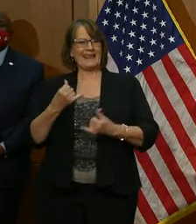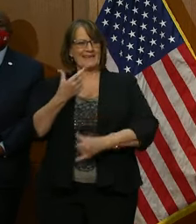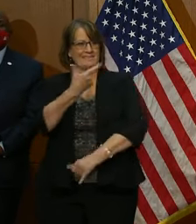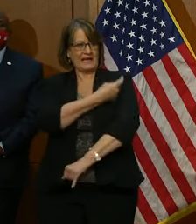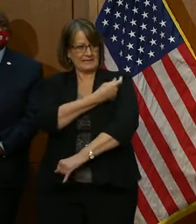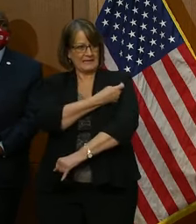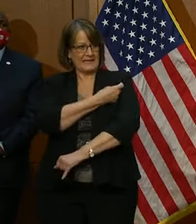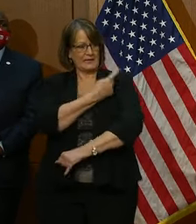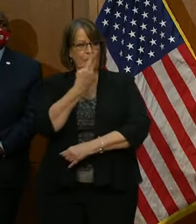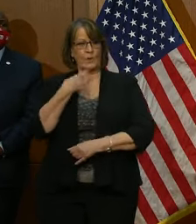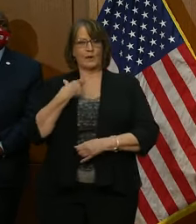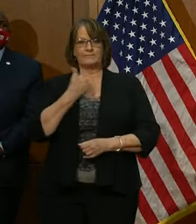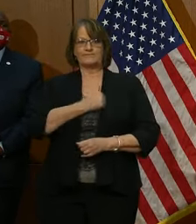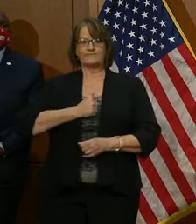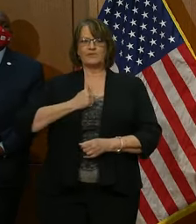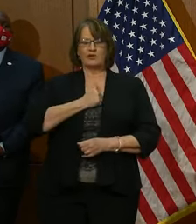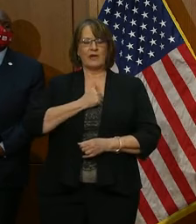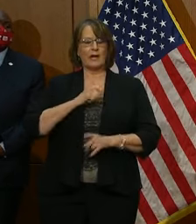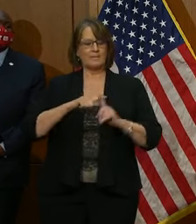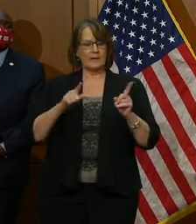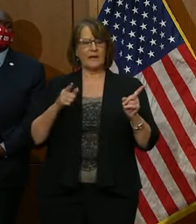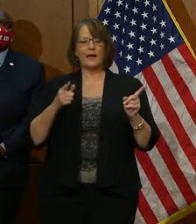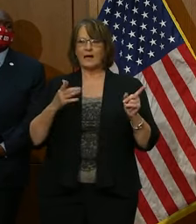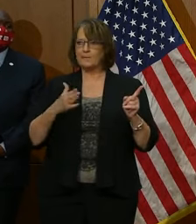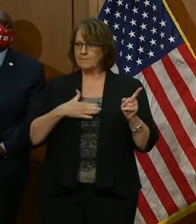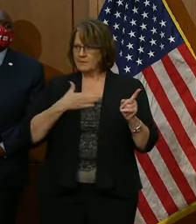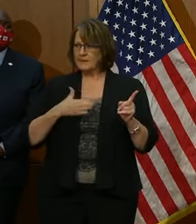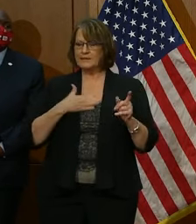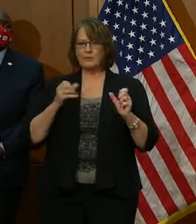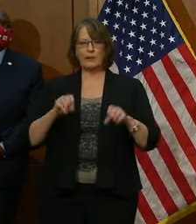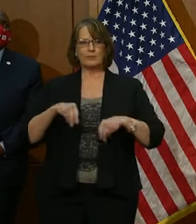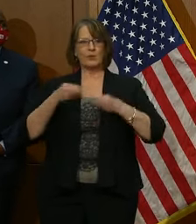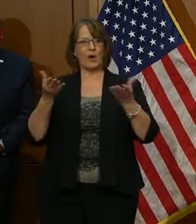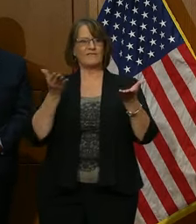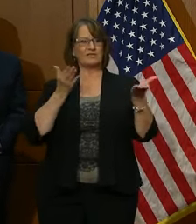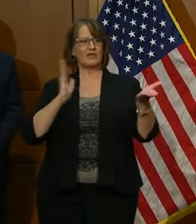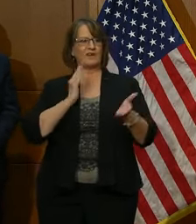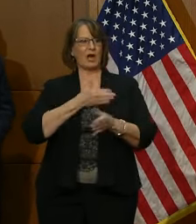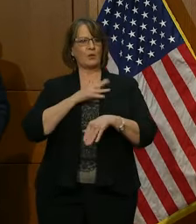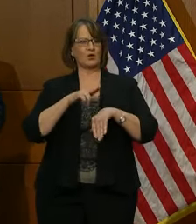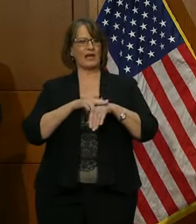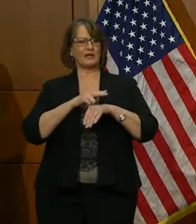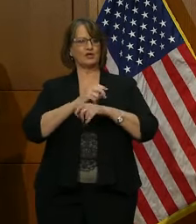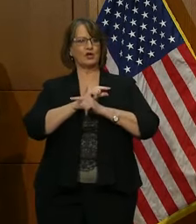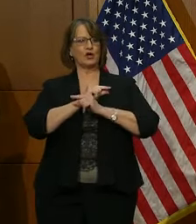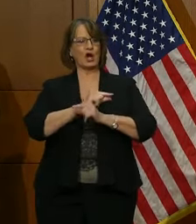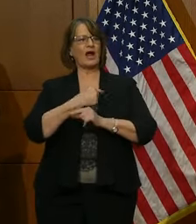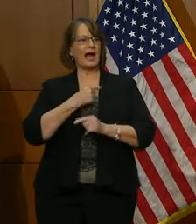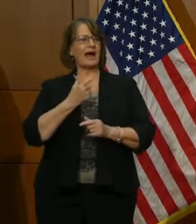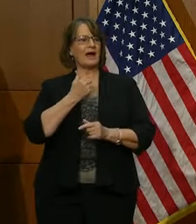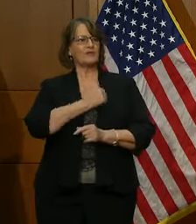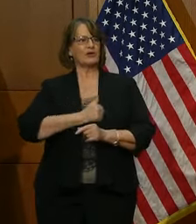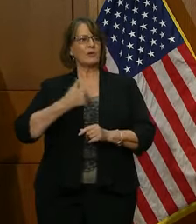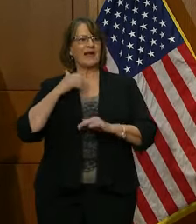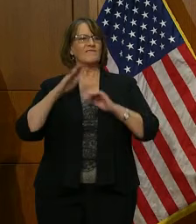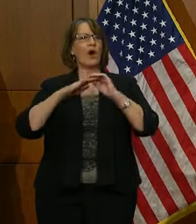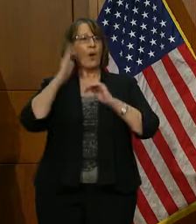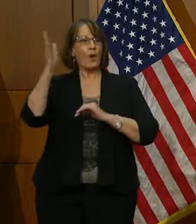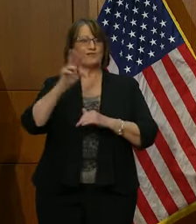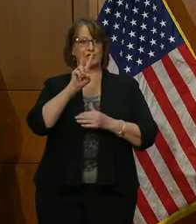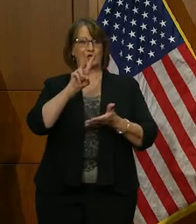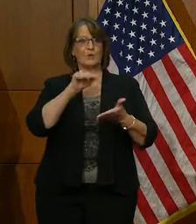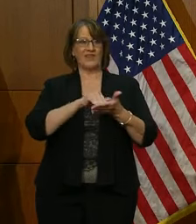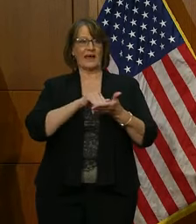I regret, but I am pleased to be able to offer the services of our National Guard, I regret that we have over 2,000 of them